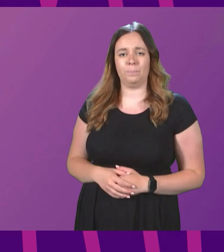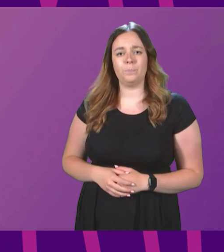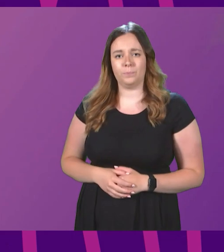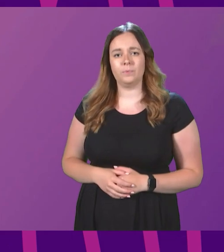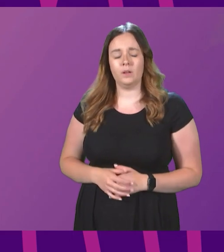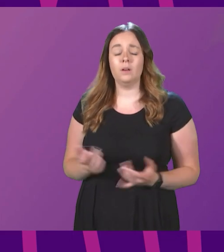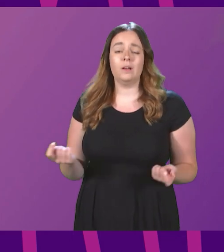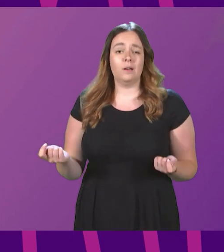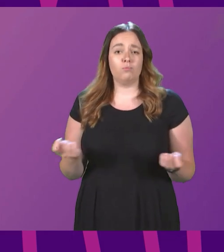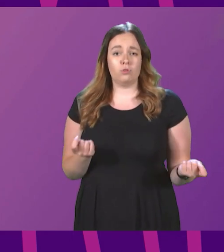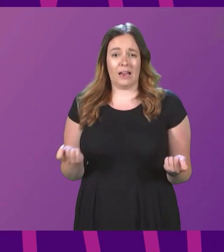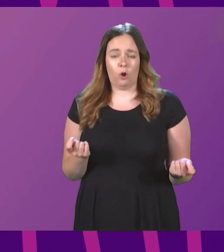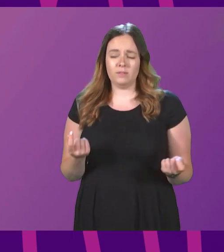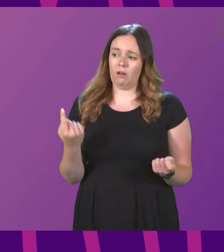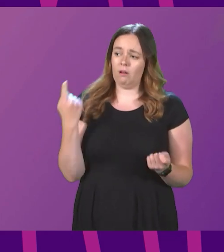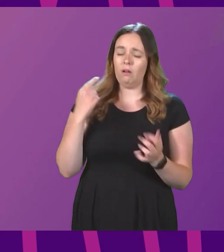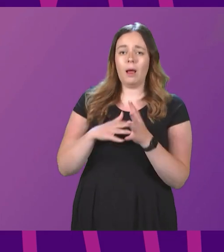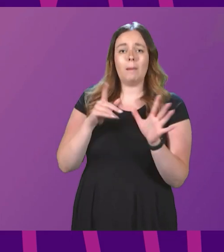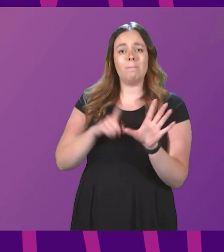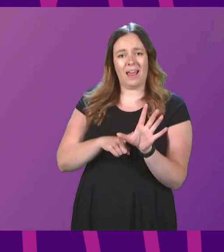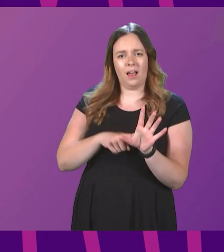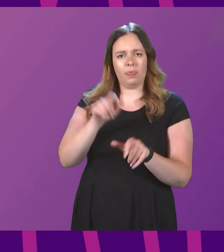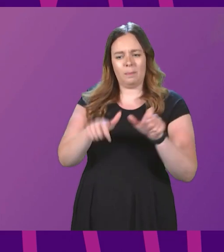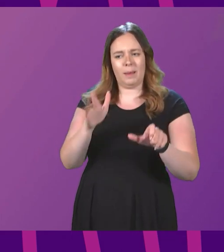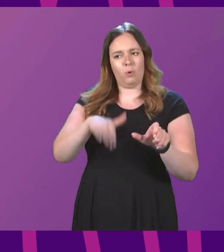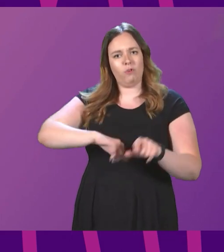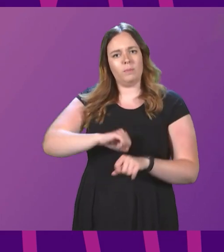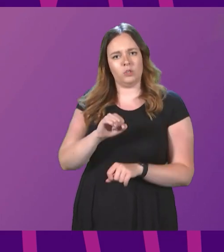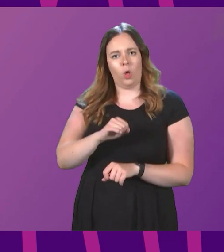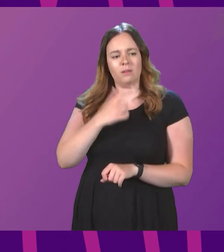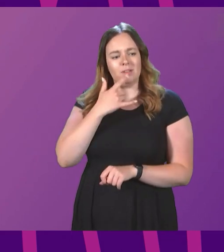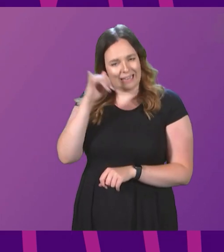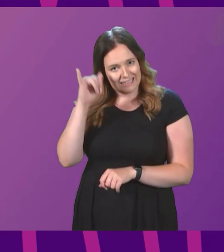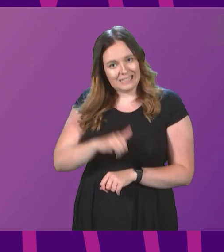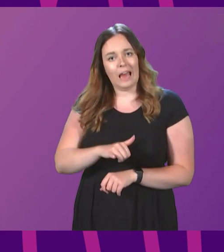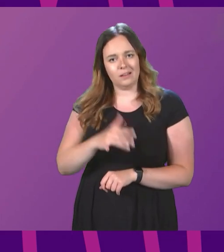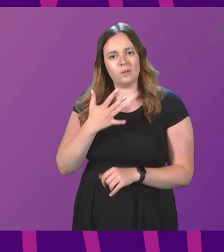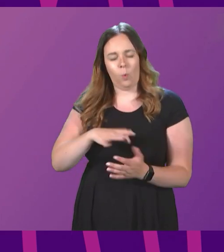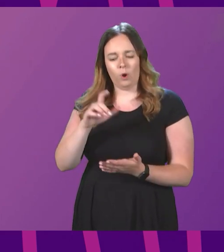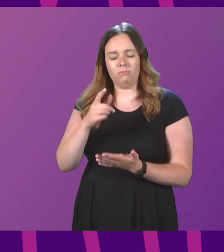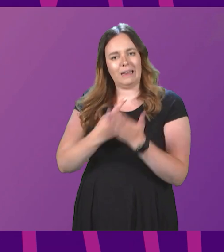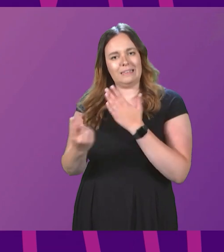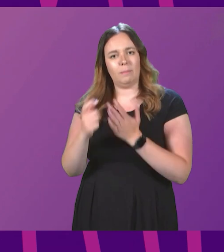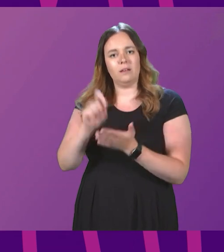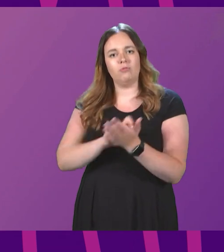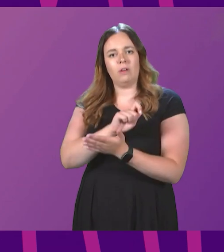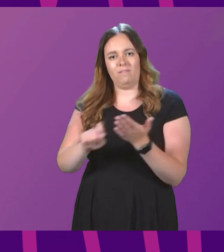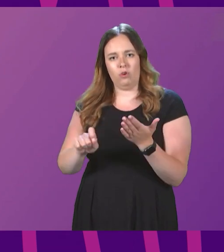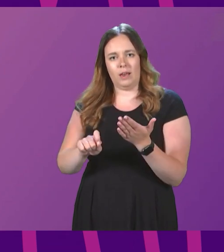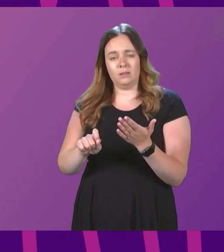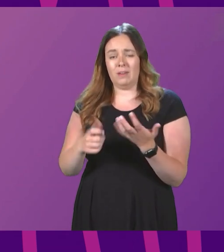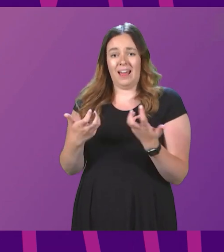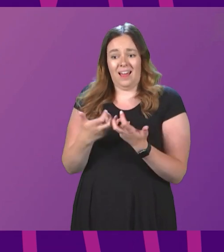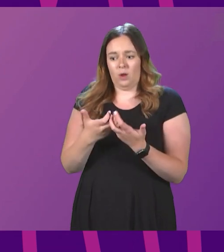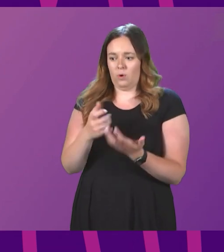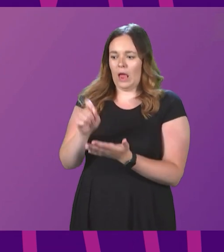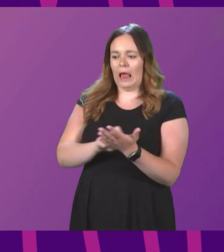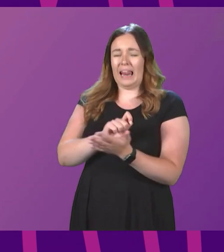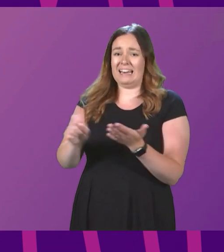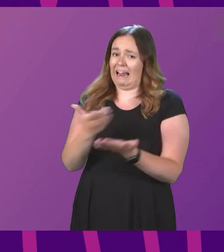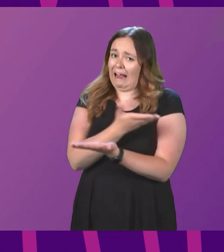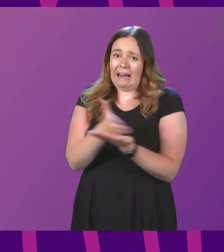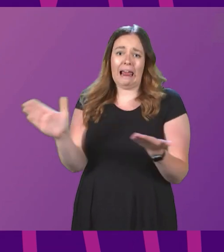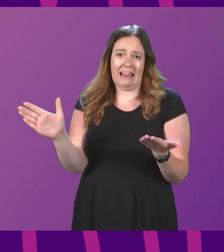Presenting officer, last May the people of Scotland said yes to an independence referendum by electing a clear